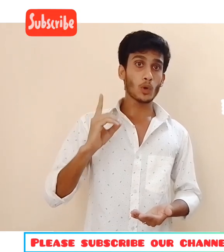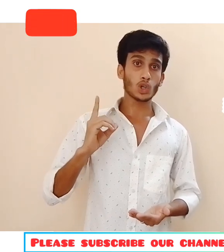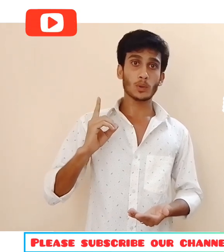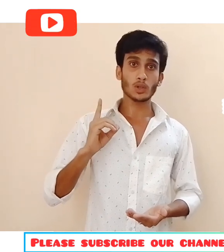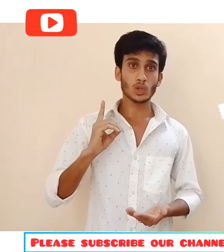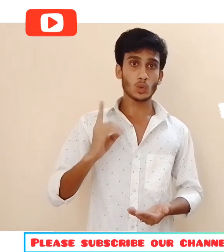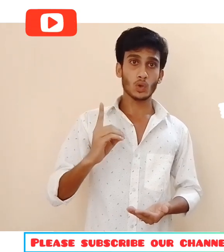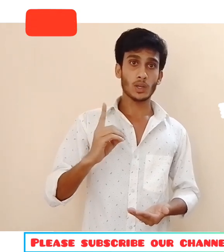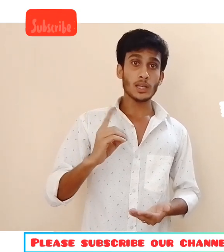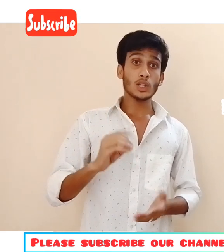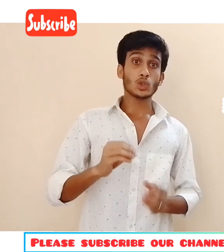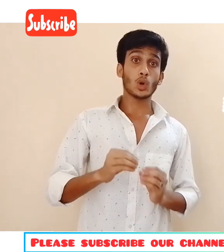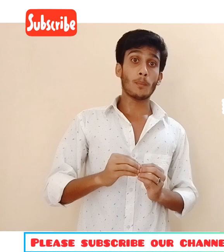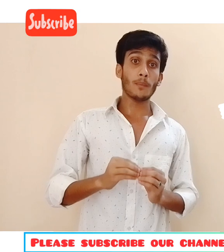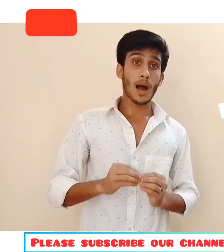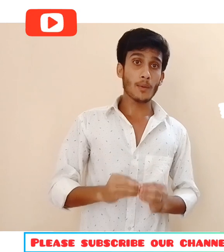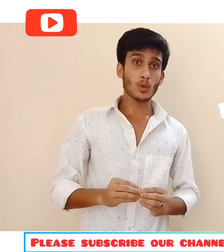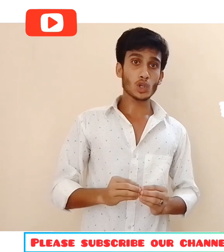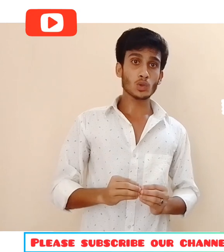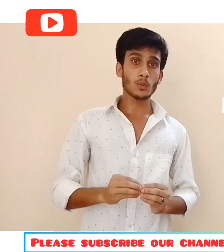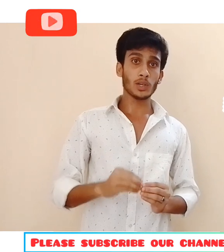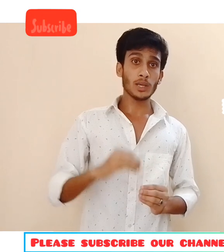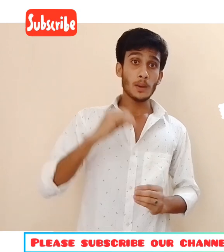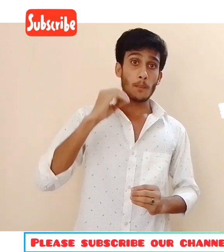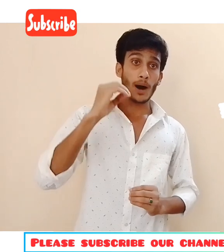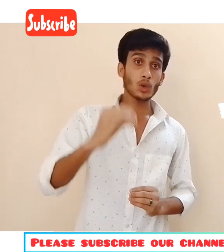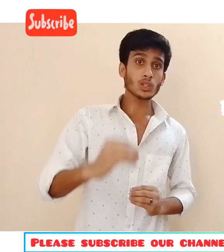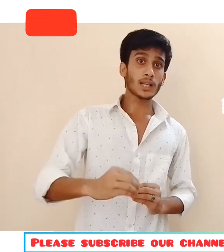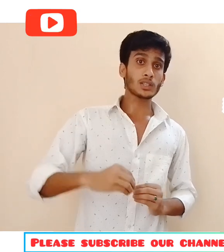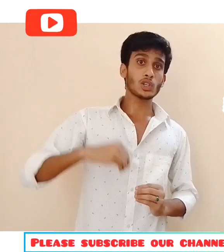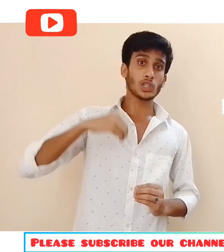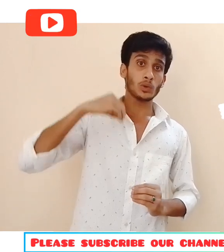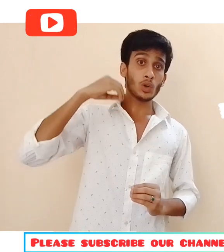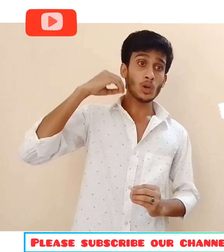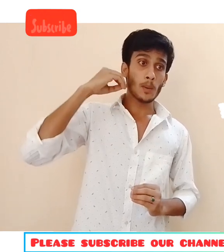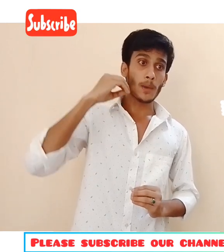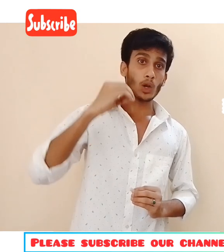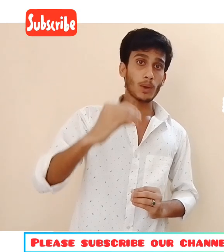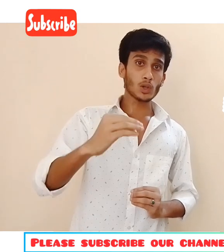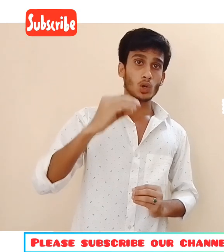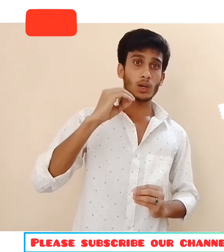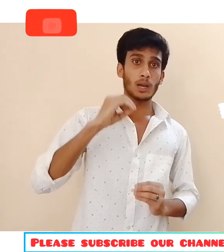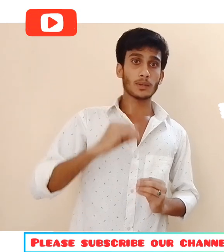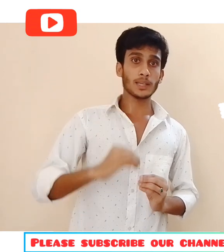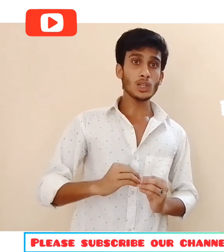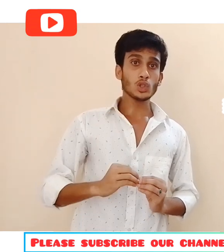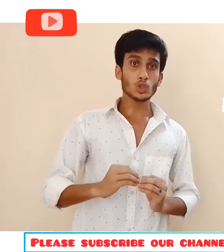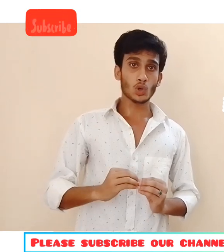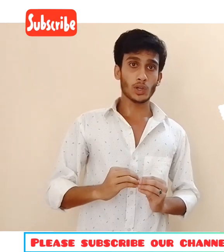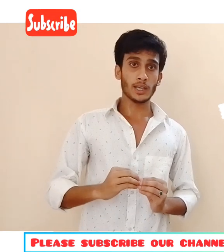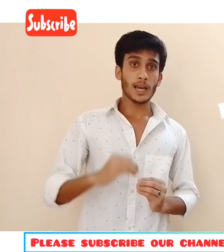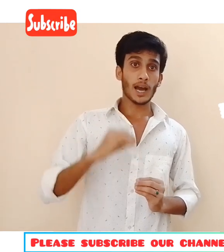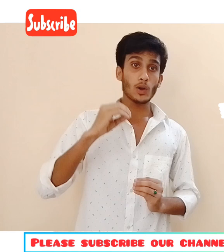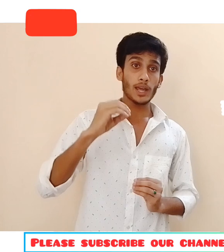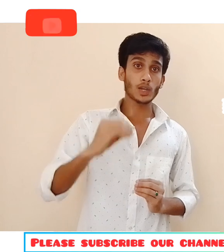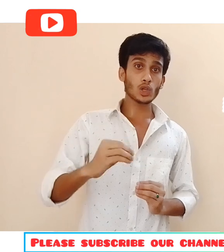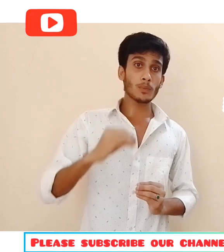so much for joining us, see you next on the